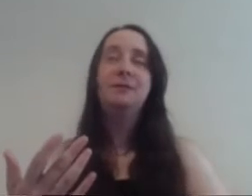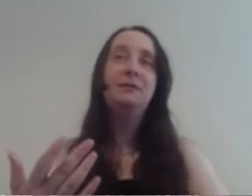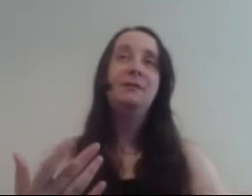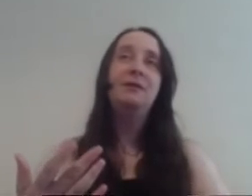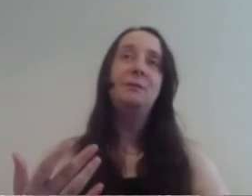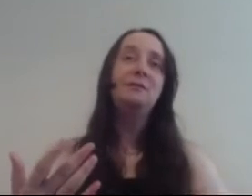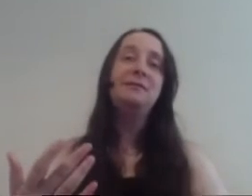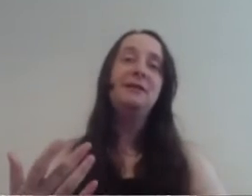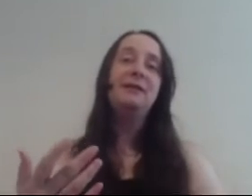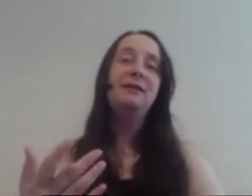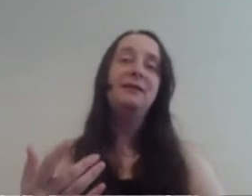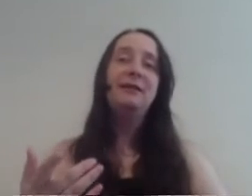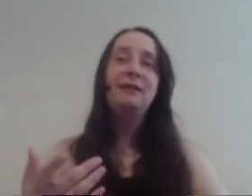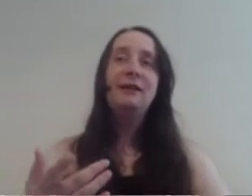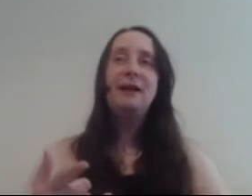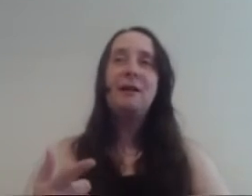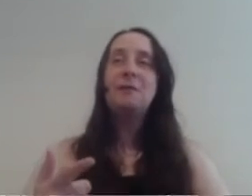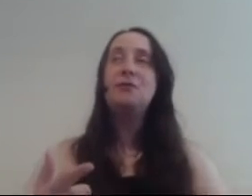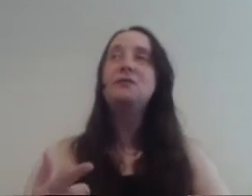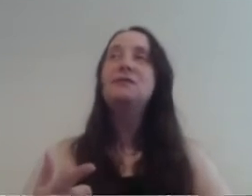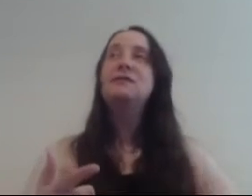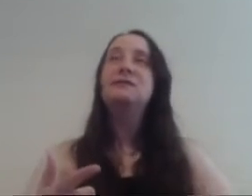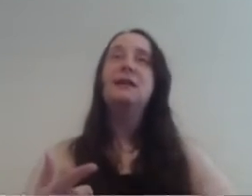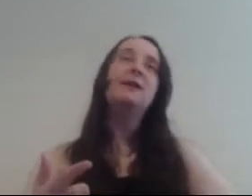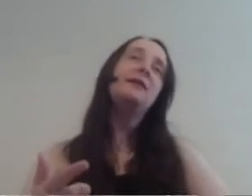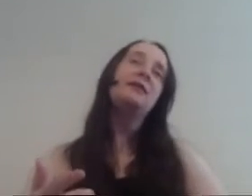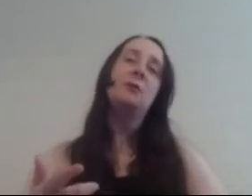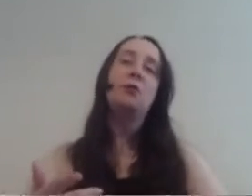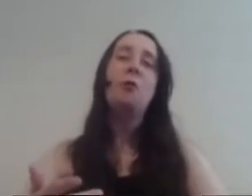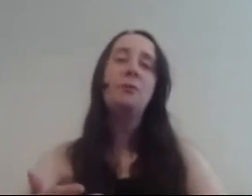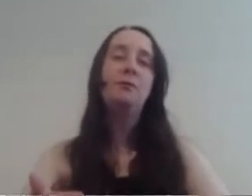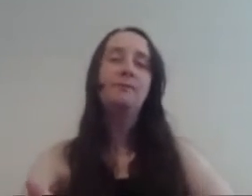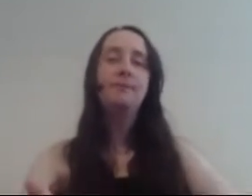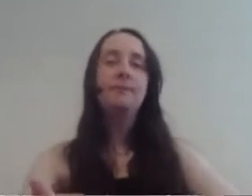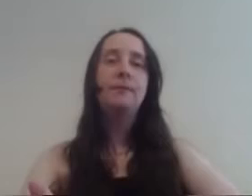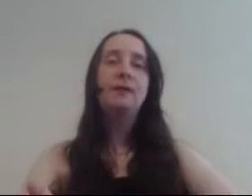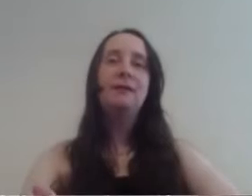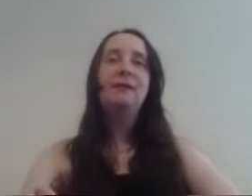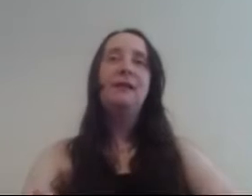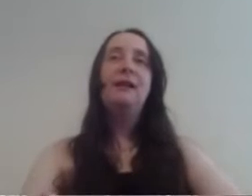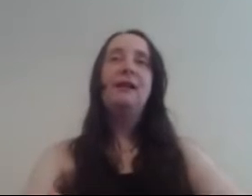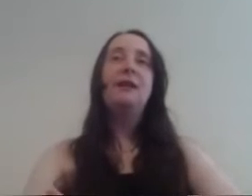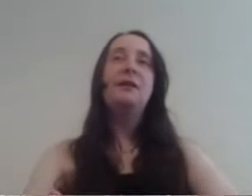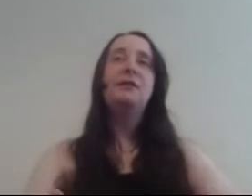it wasn't he it was because Selena is with Robin yeah the